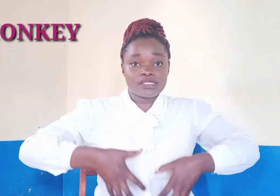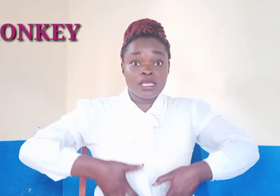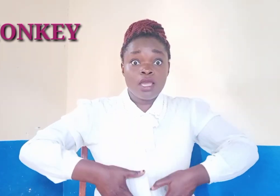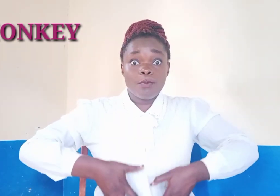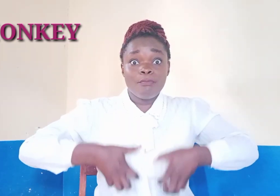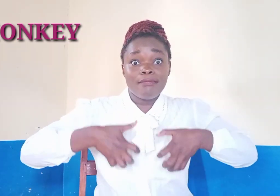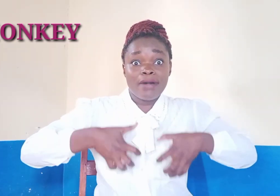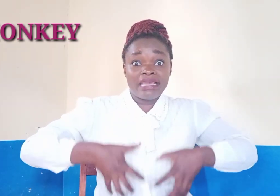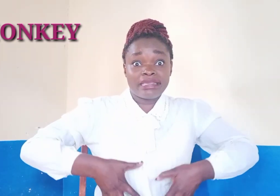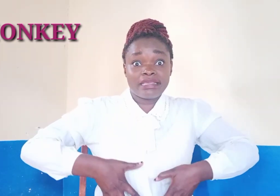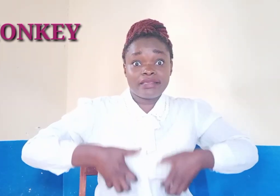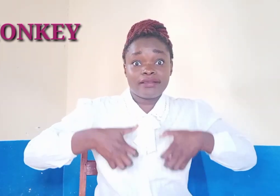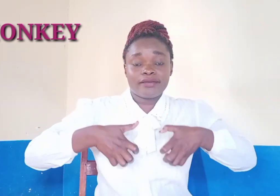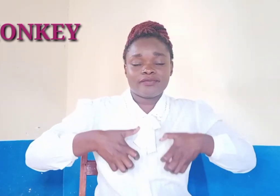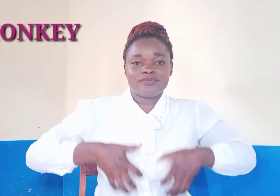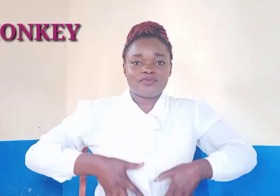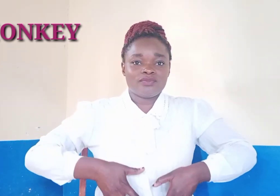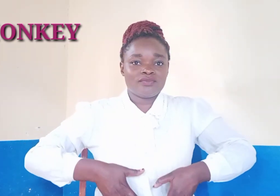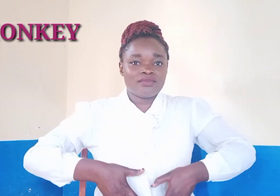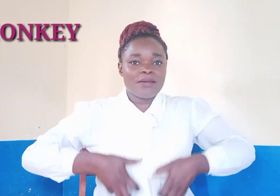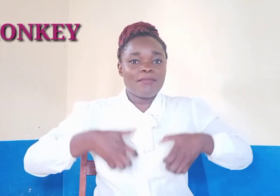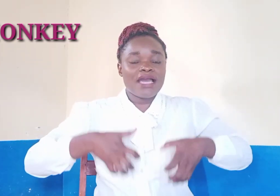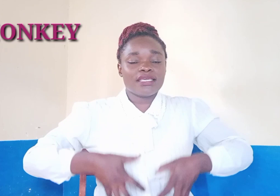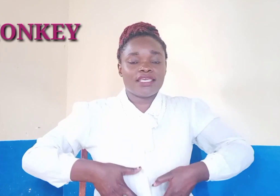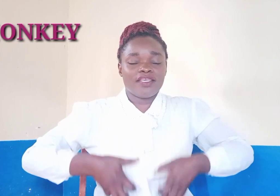Monkey Monkey